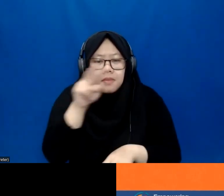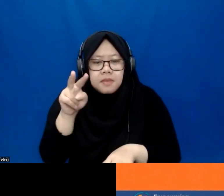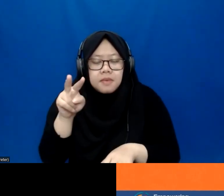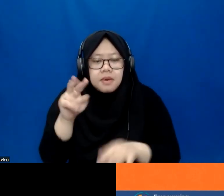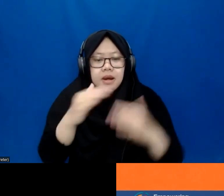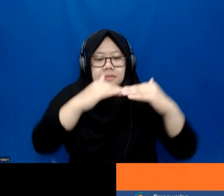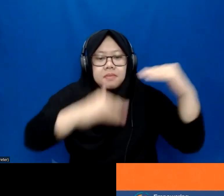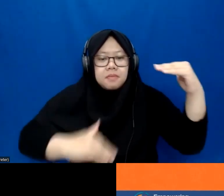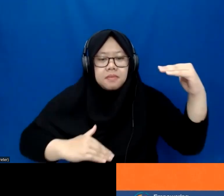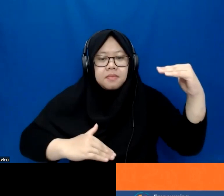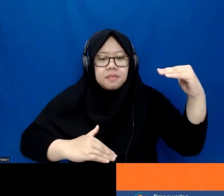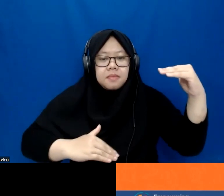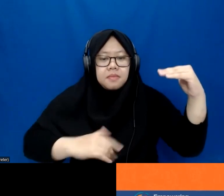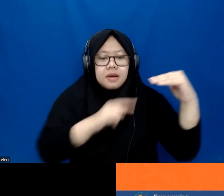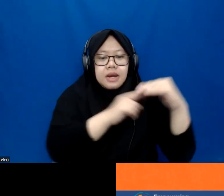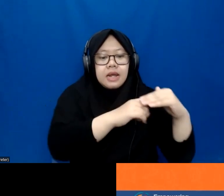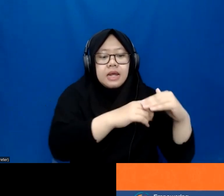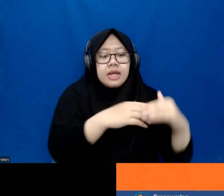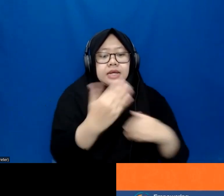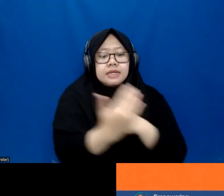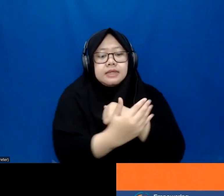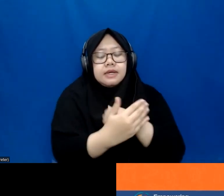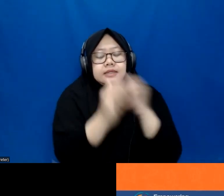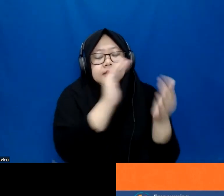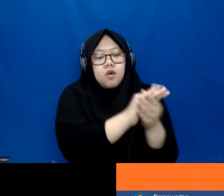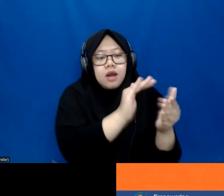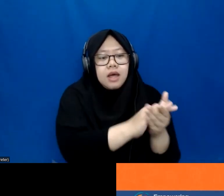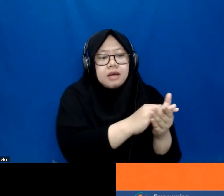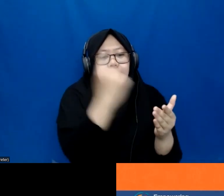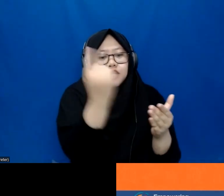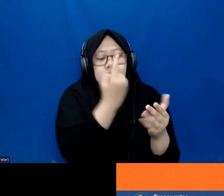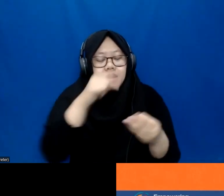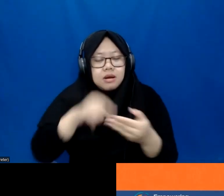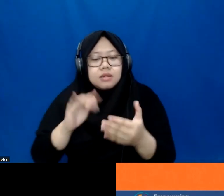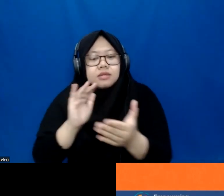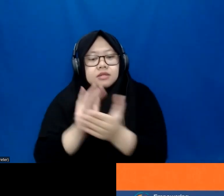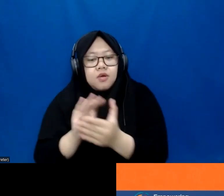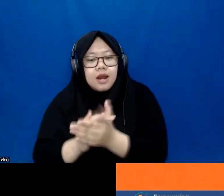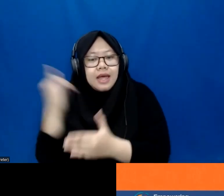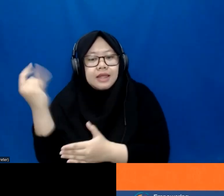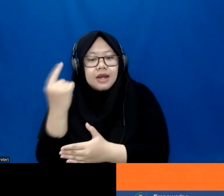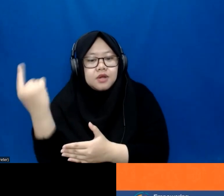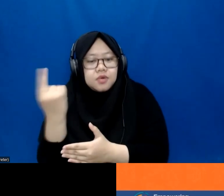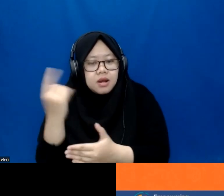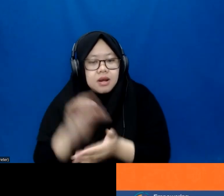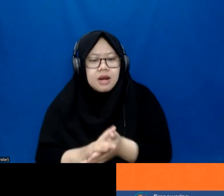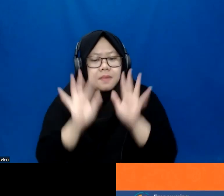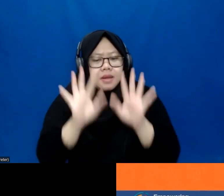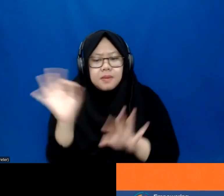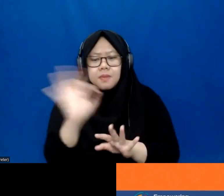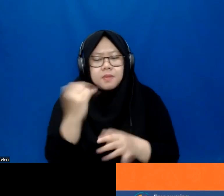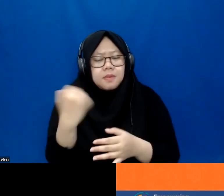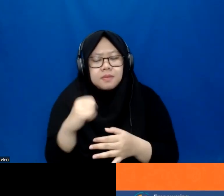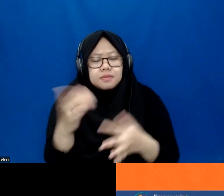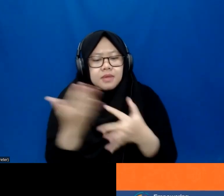gap between private and international schools and the kind of technology they have access to versus public schools. A lot of